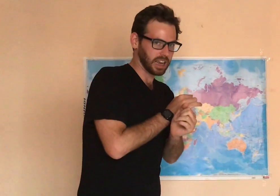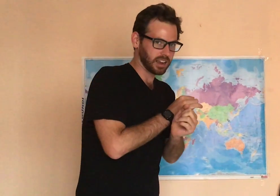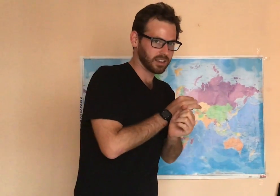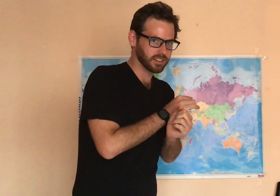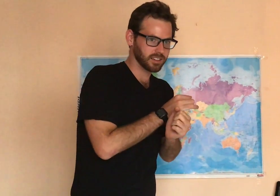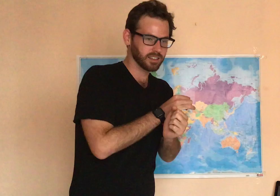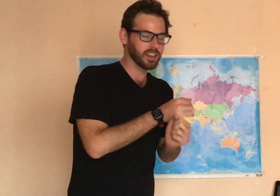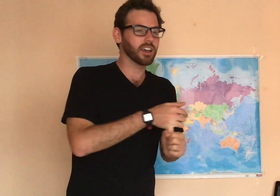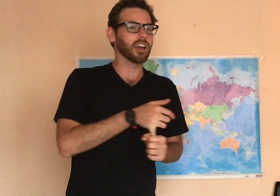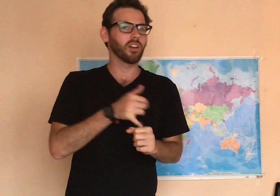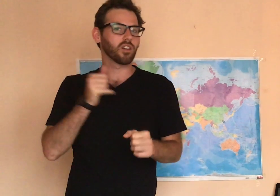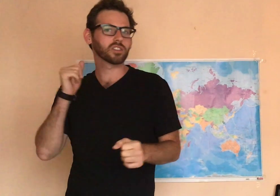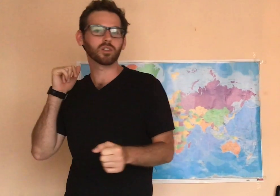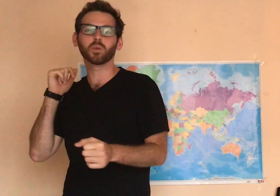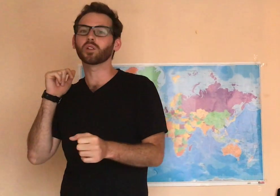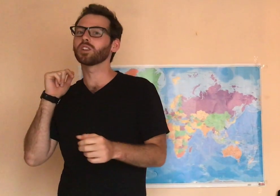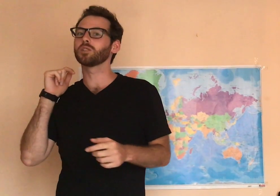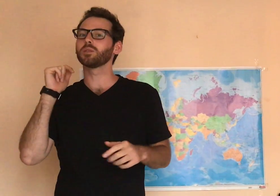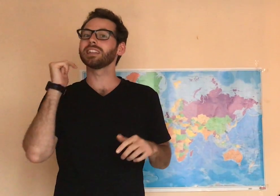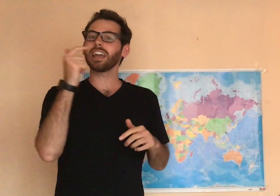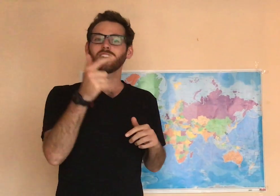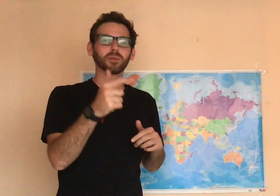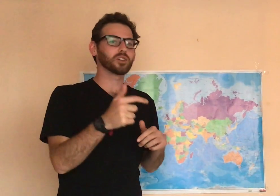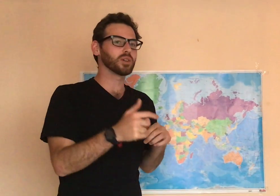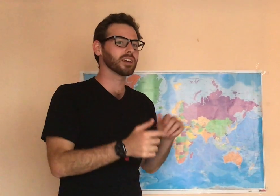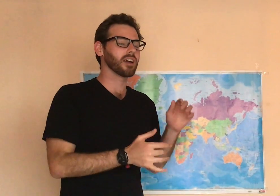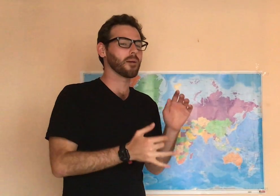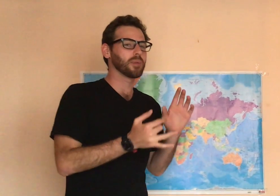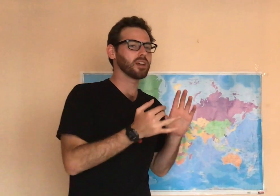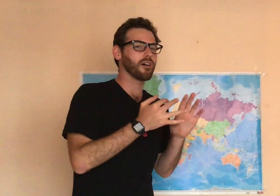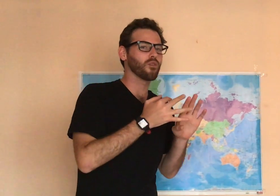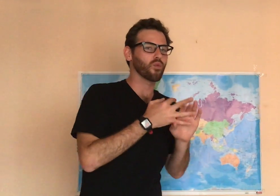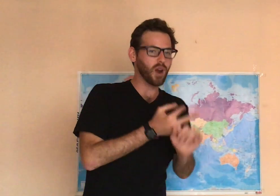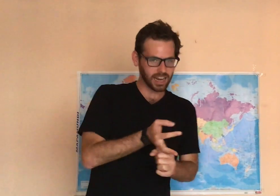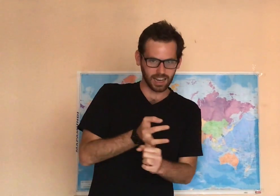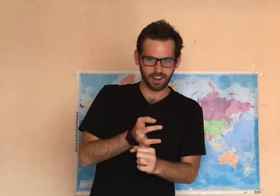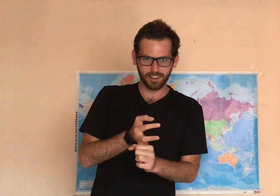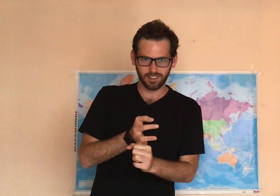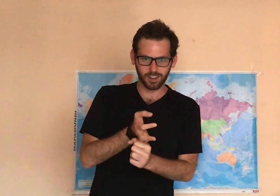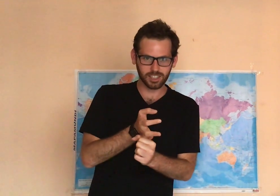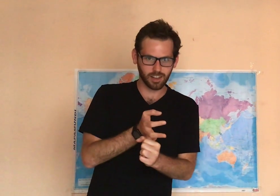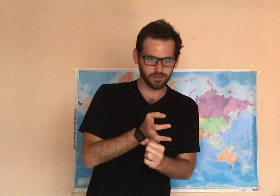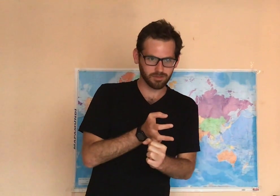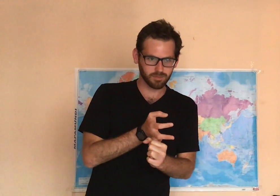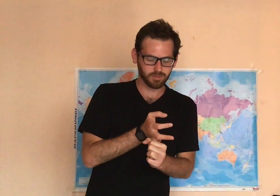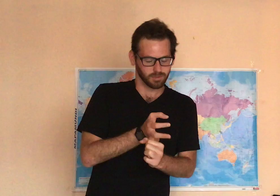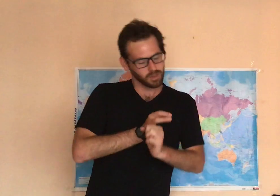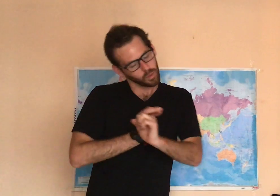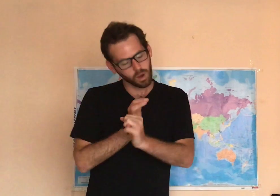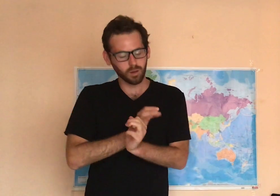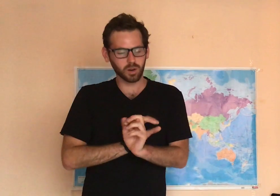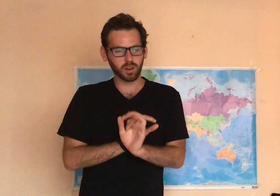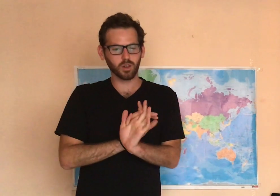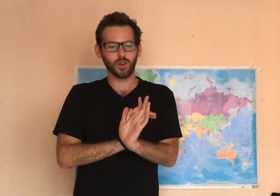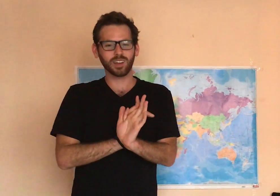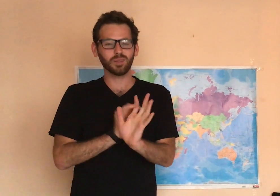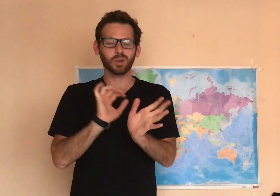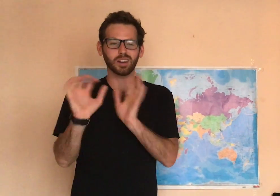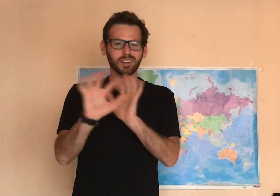and also we're going to later be doing a bit of writing ourselves. While we're going to throw in, we're going to